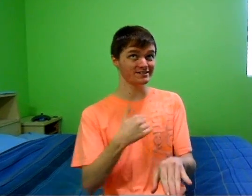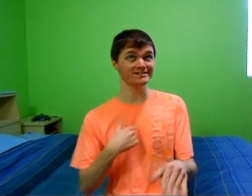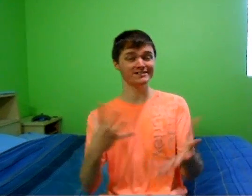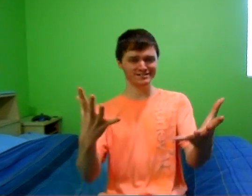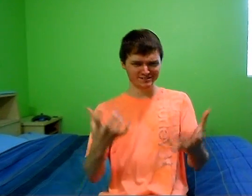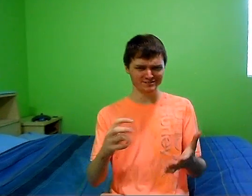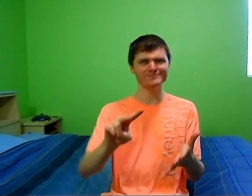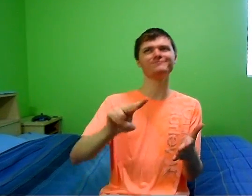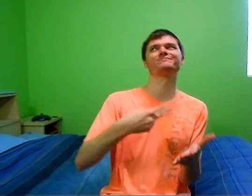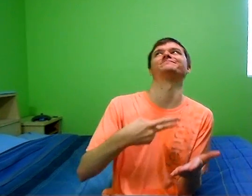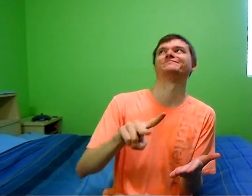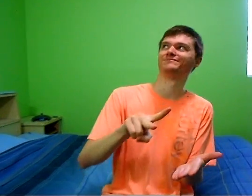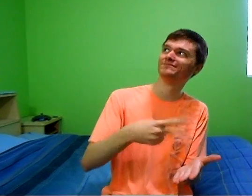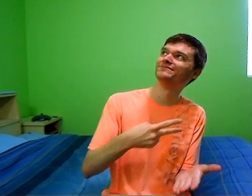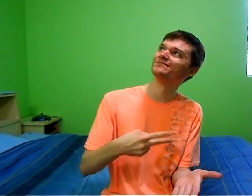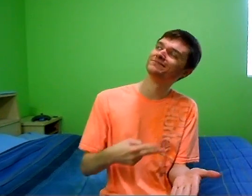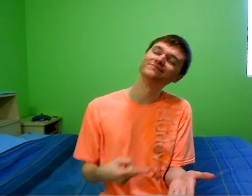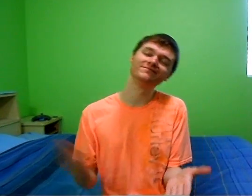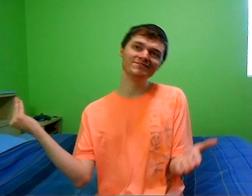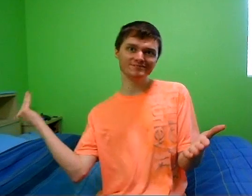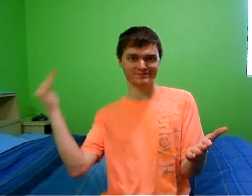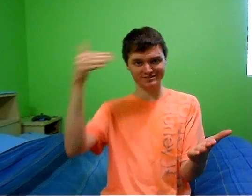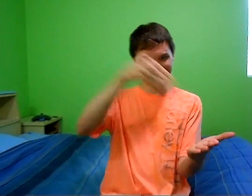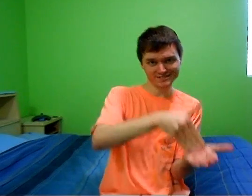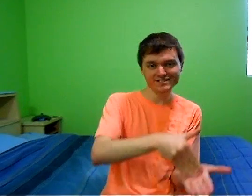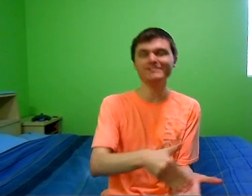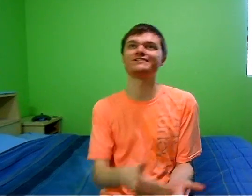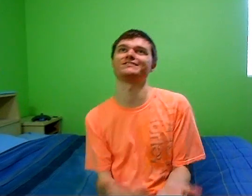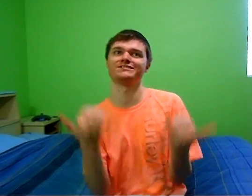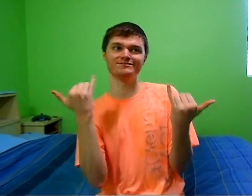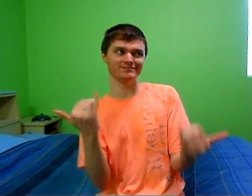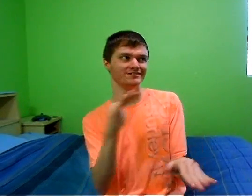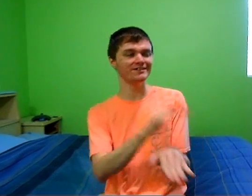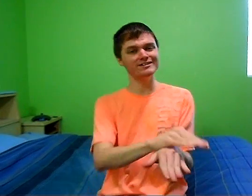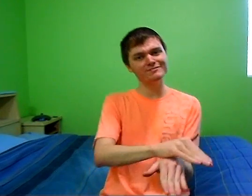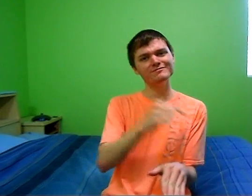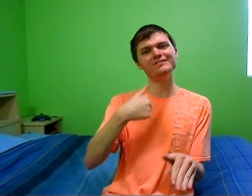dancing tonight I'm gonna